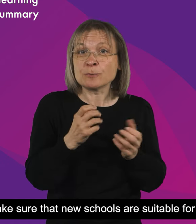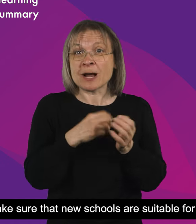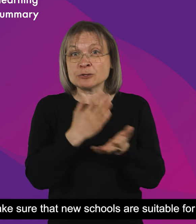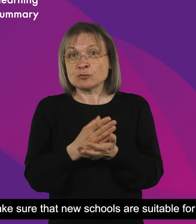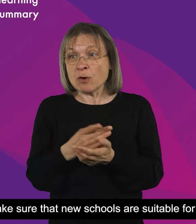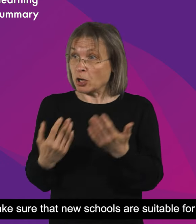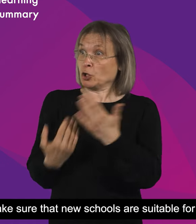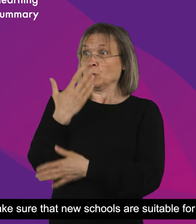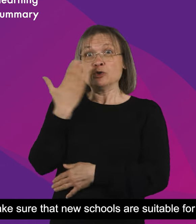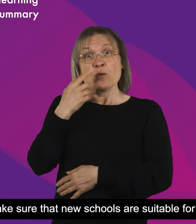all pupils.